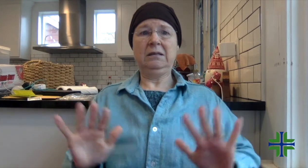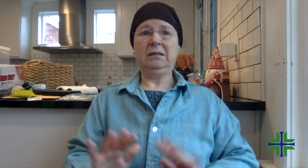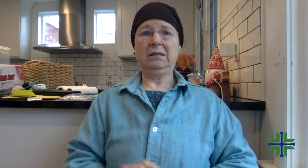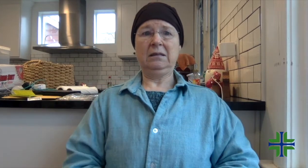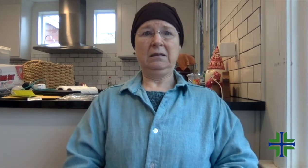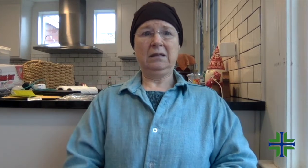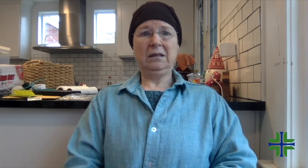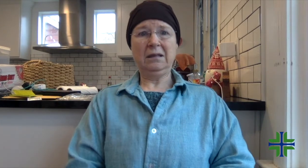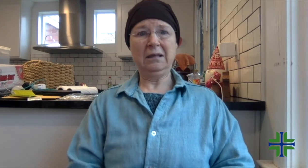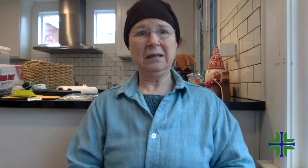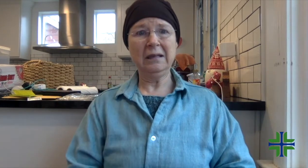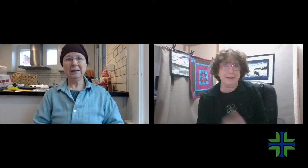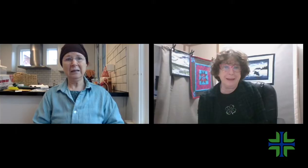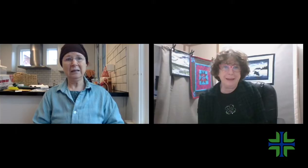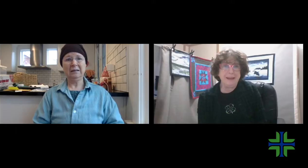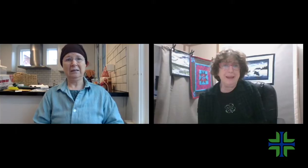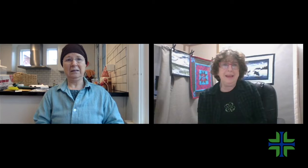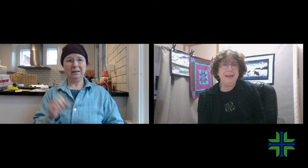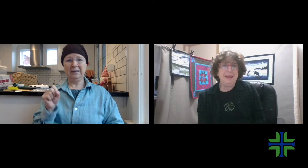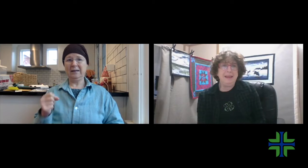assumed we were both mentally retarded.